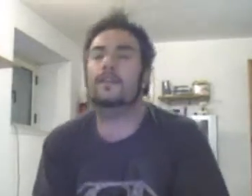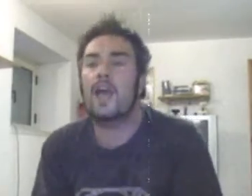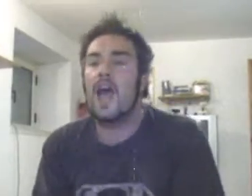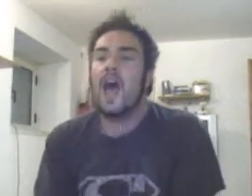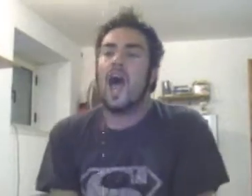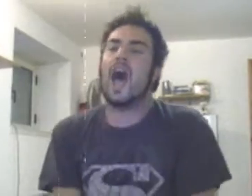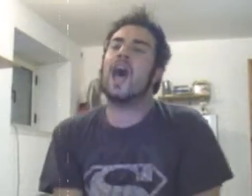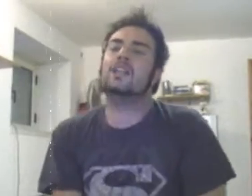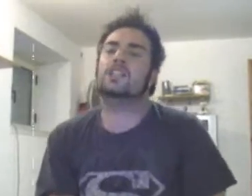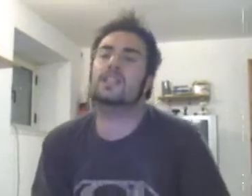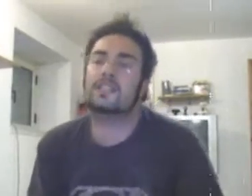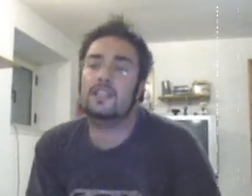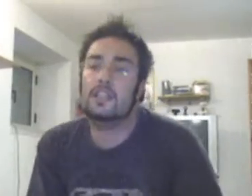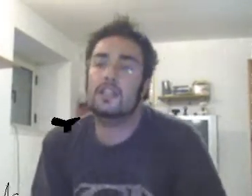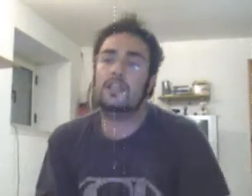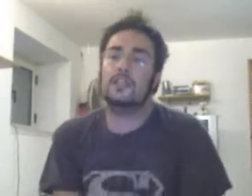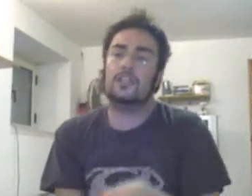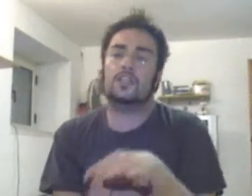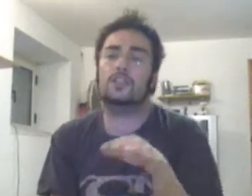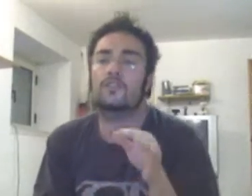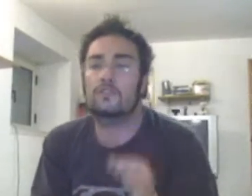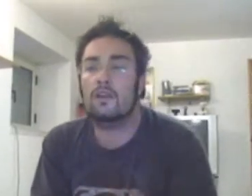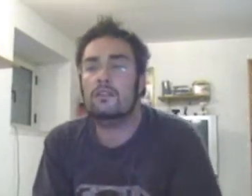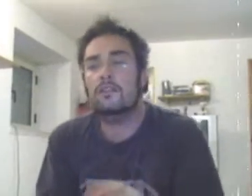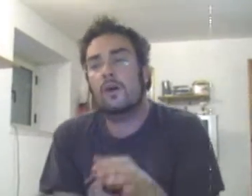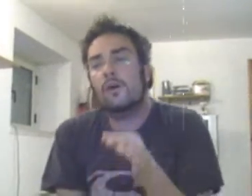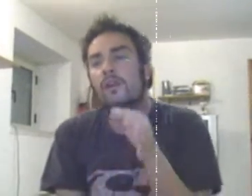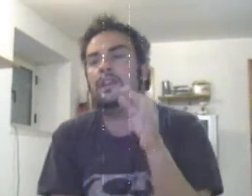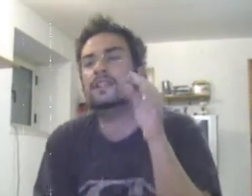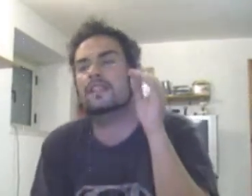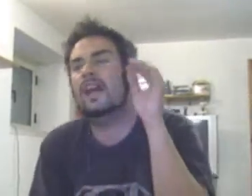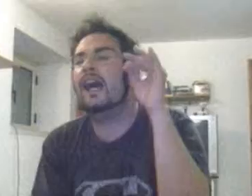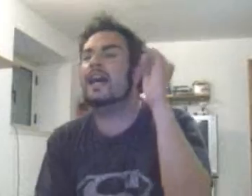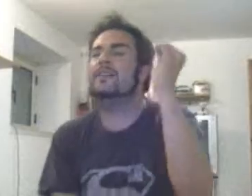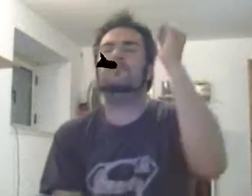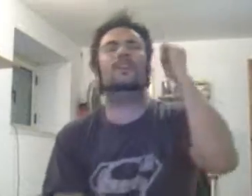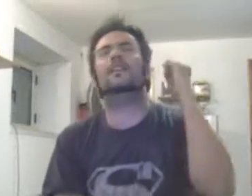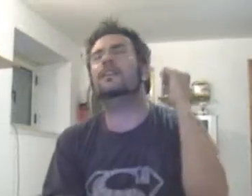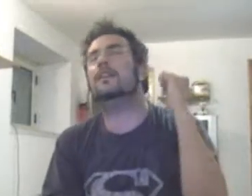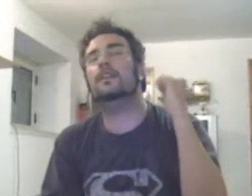I just need you to know that I am here